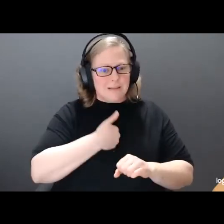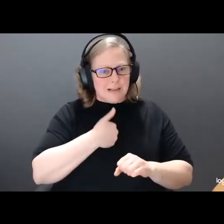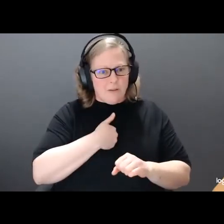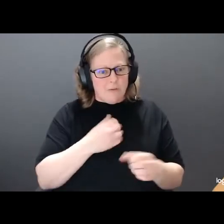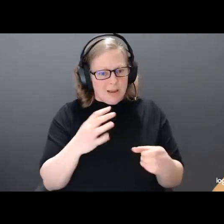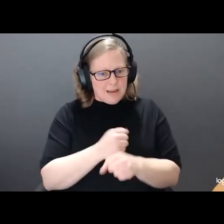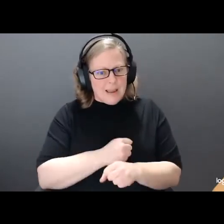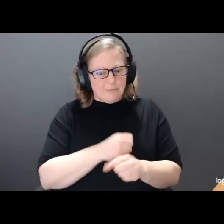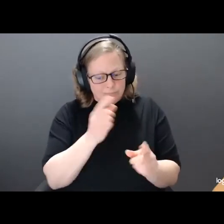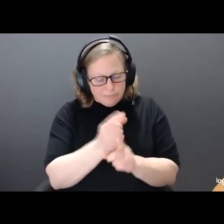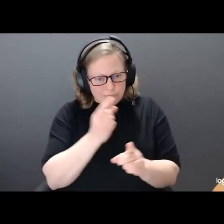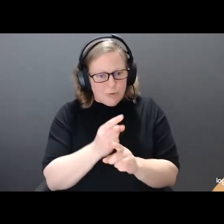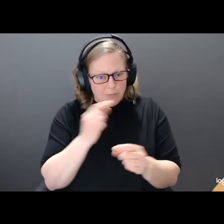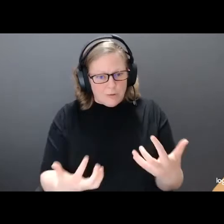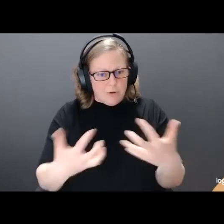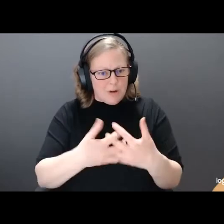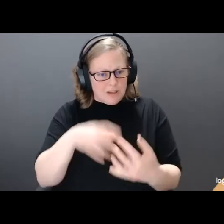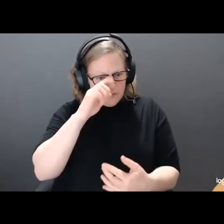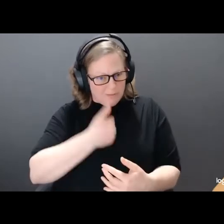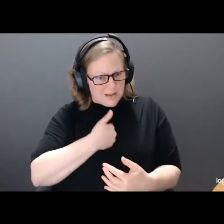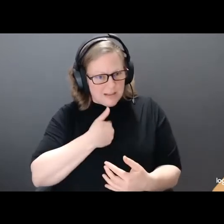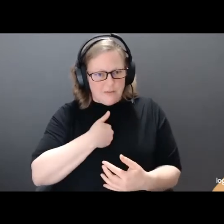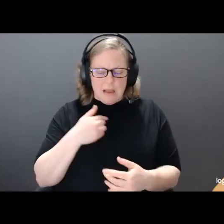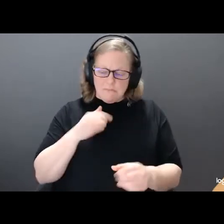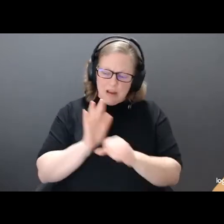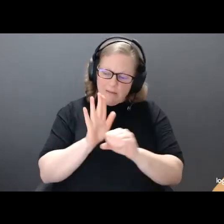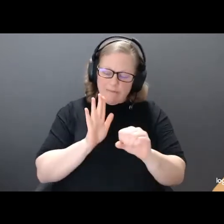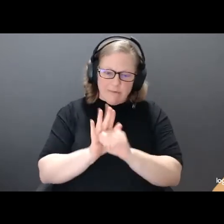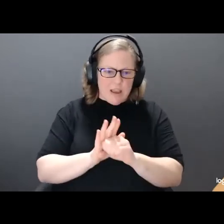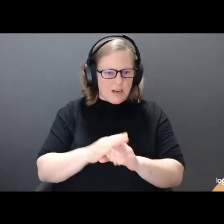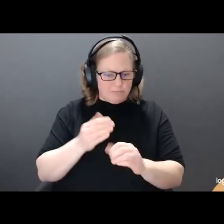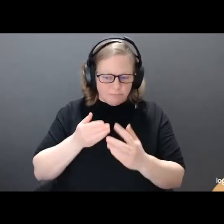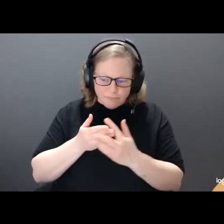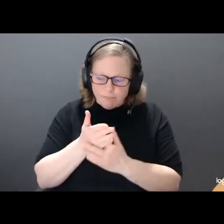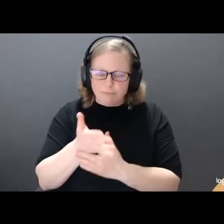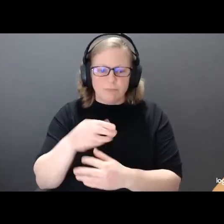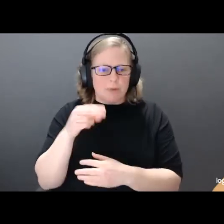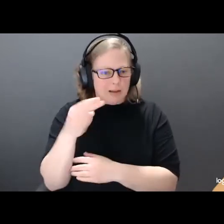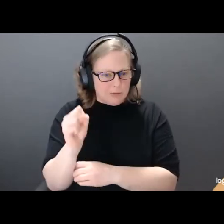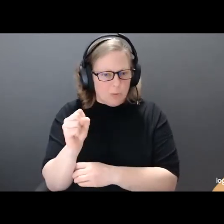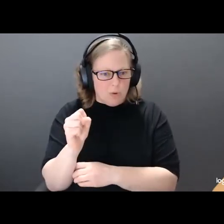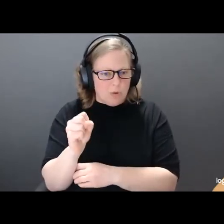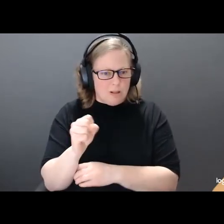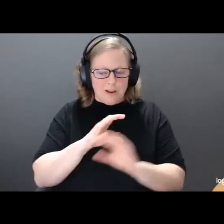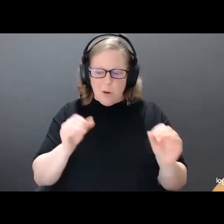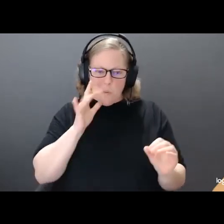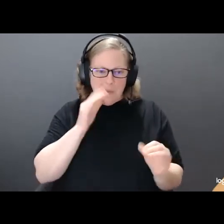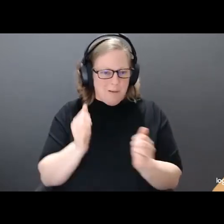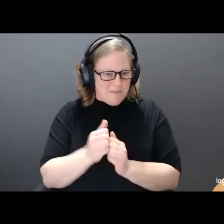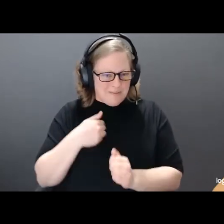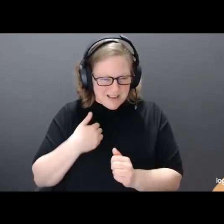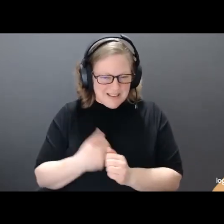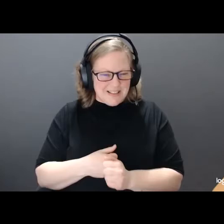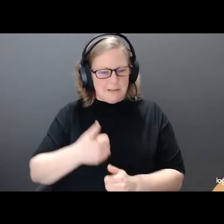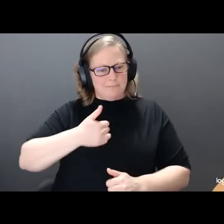I've been accommodating- I've been advocating for myself all the way through high school without my mom beside me. And each time I walk up to a teacher to tell